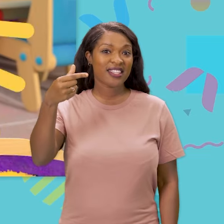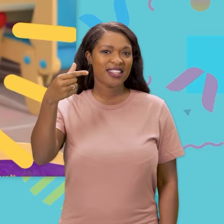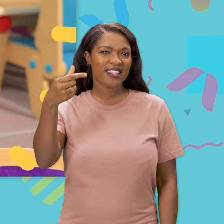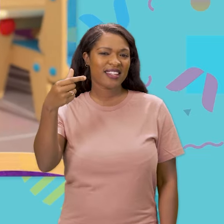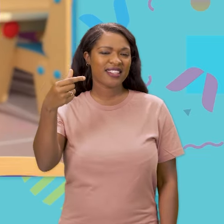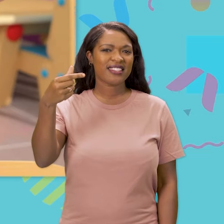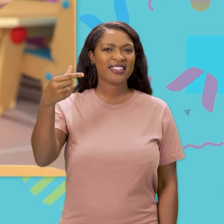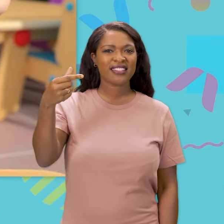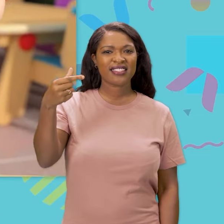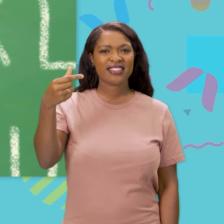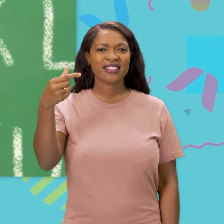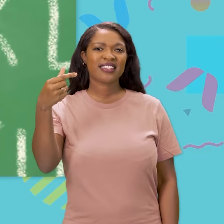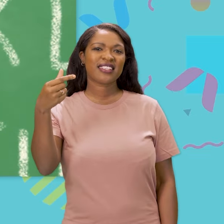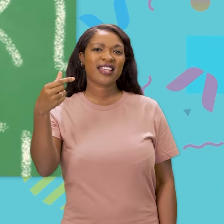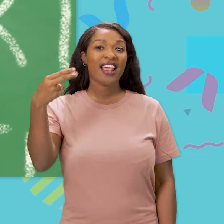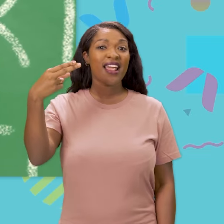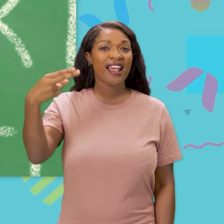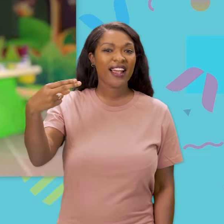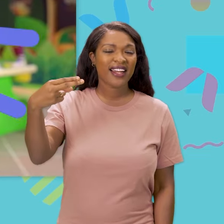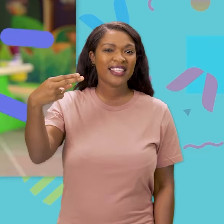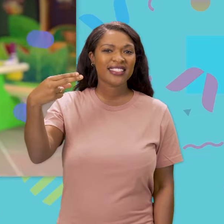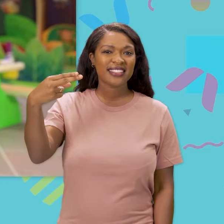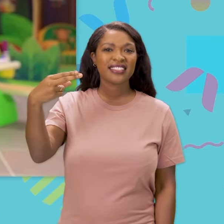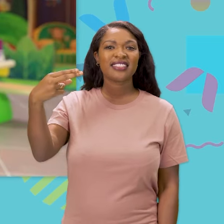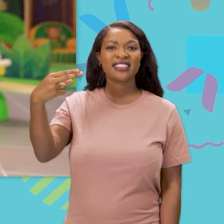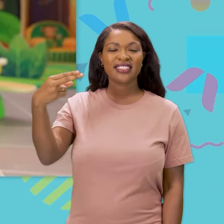G, H,